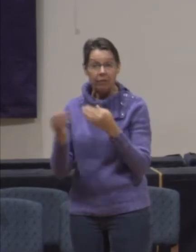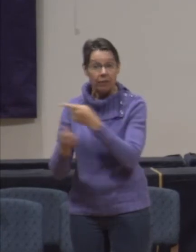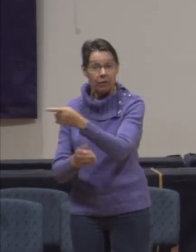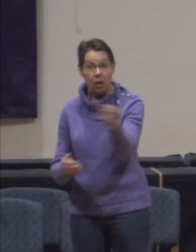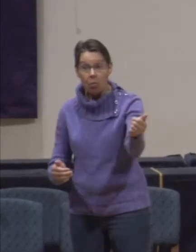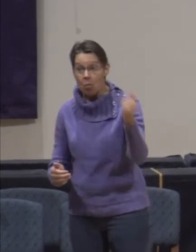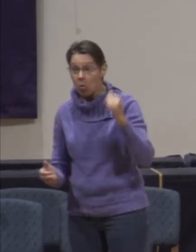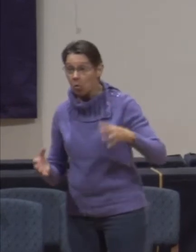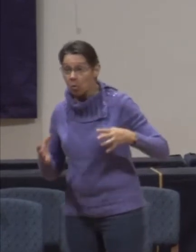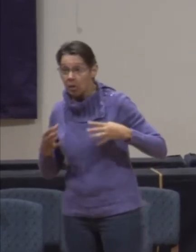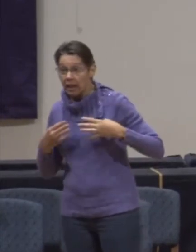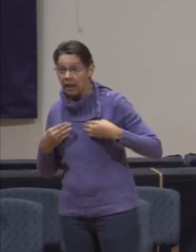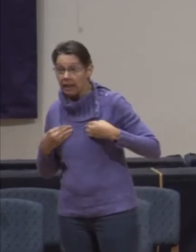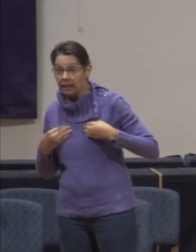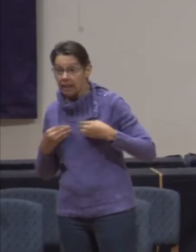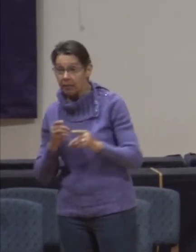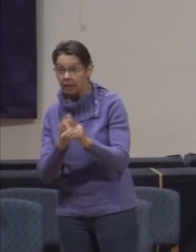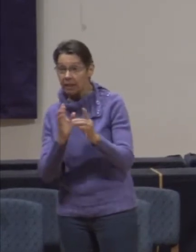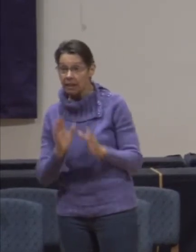these disciples.